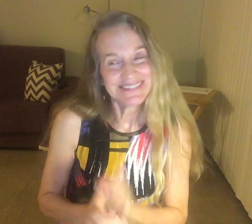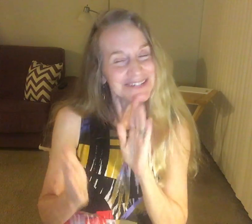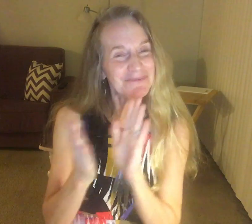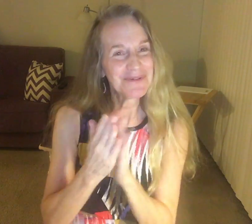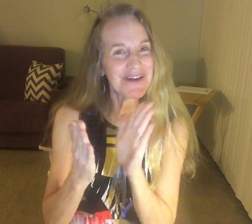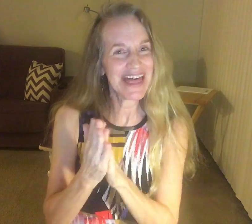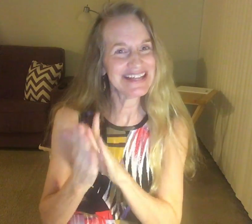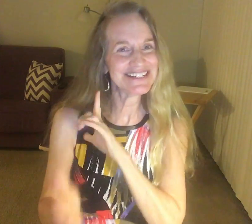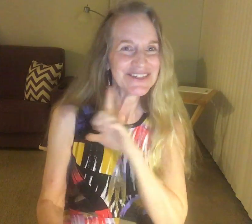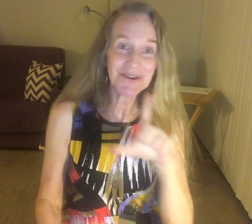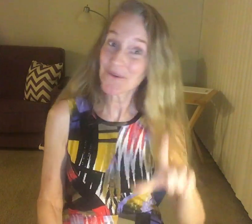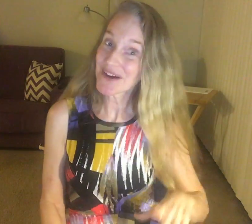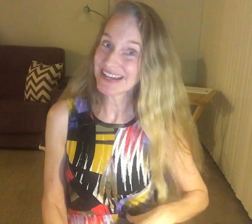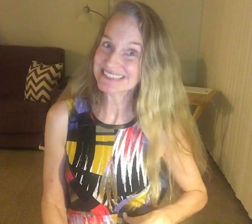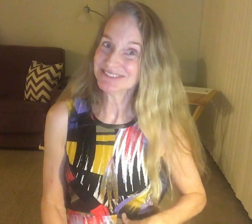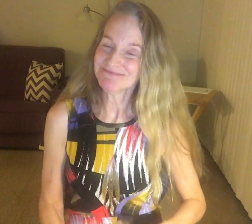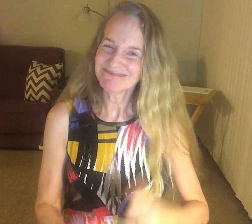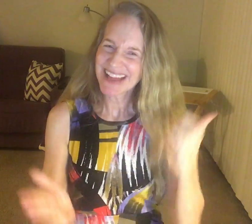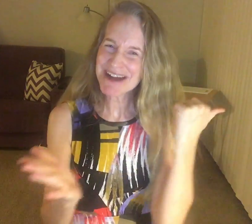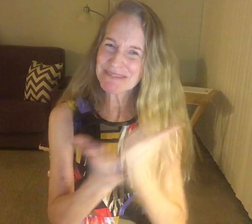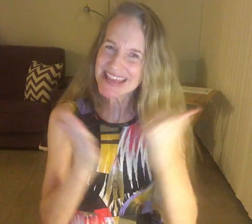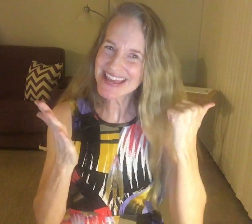Very strong, I'm in.